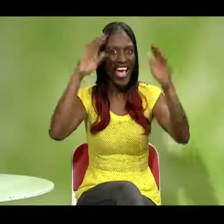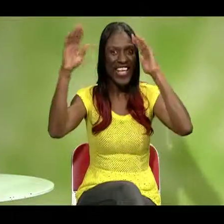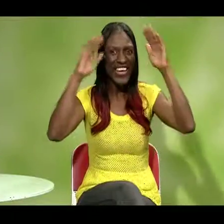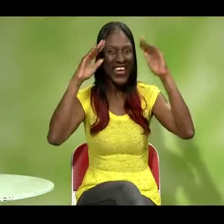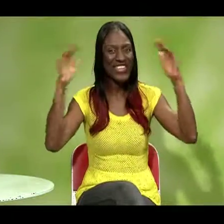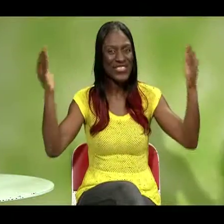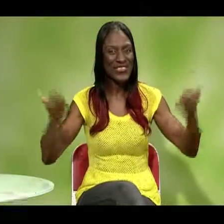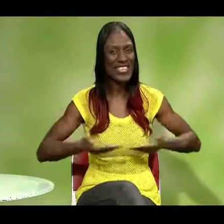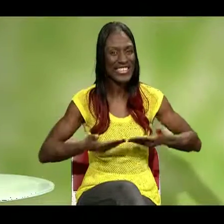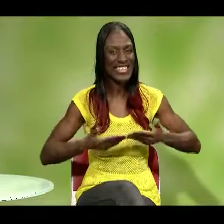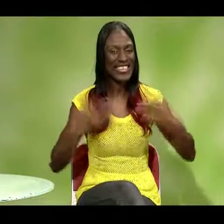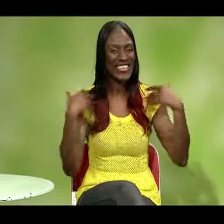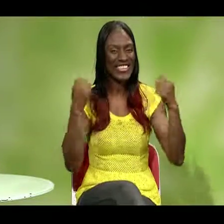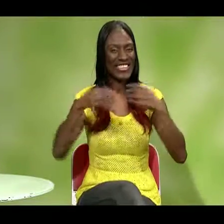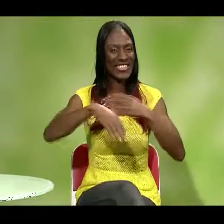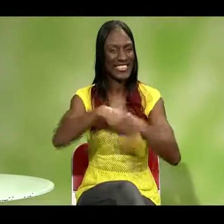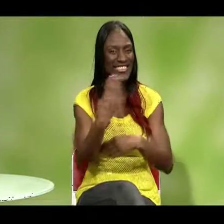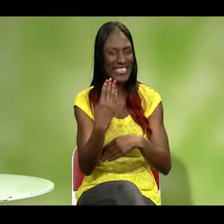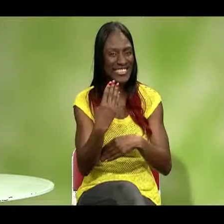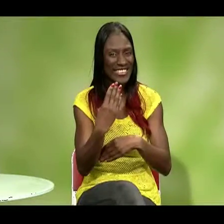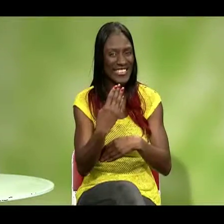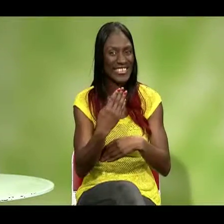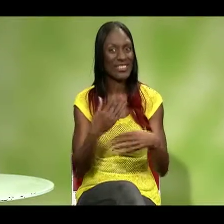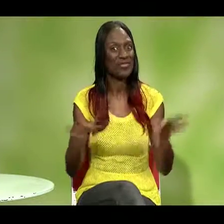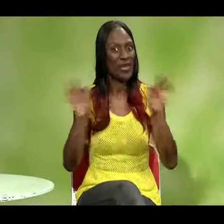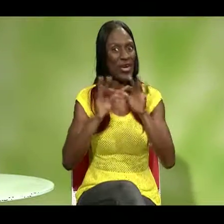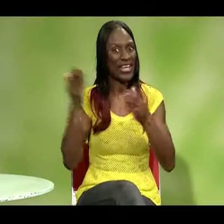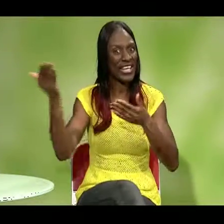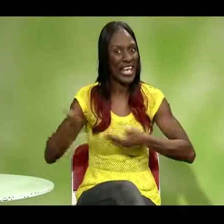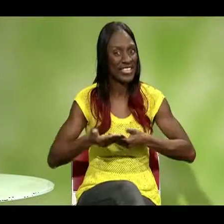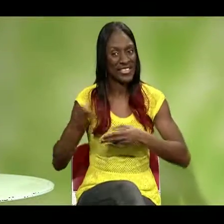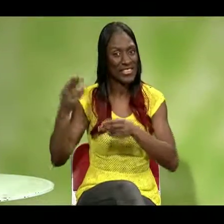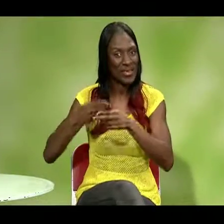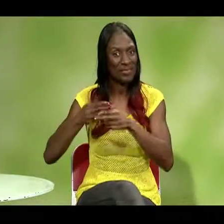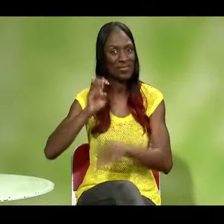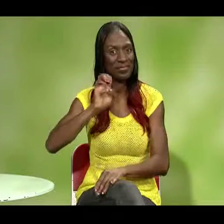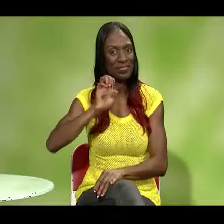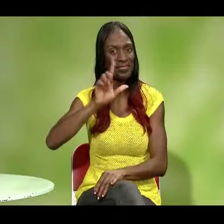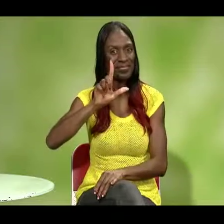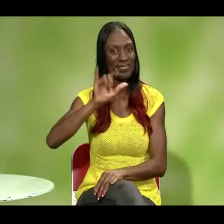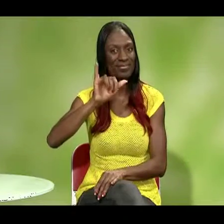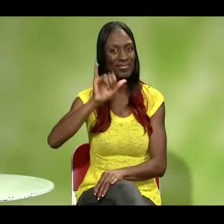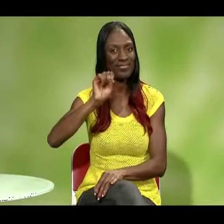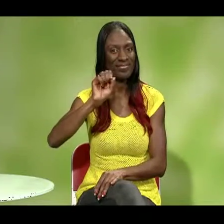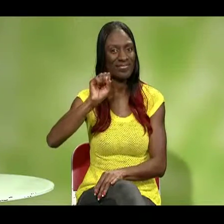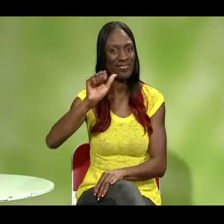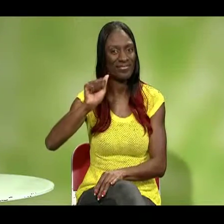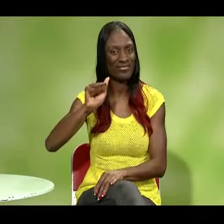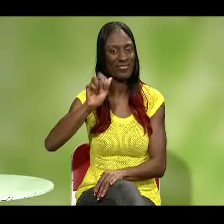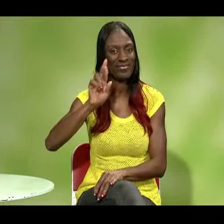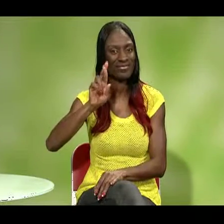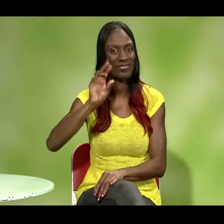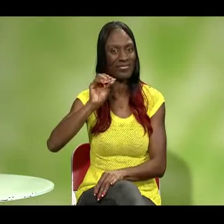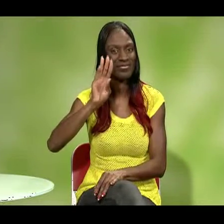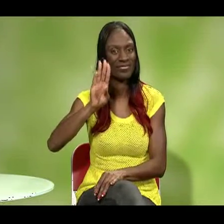Hello! Welcome to Courage Backus. We've got a wonderful guest today. Her name is Alyssa